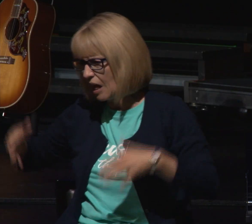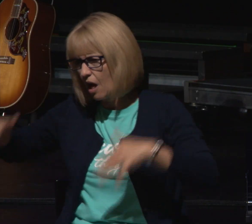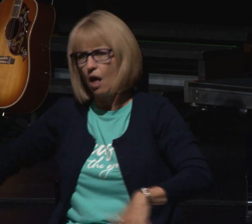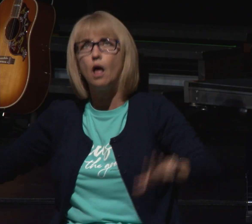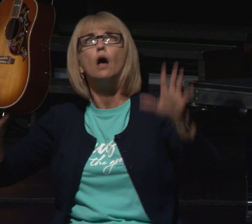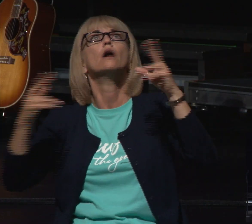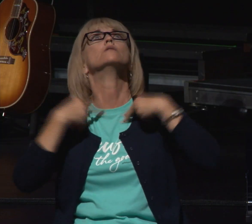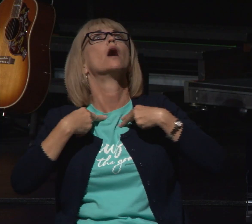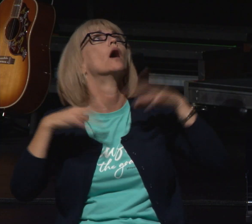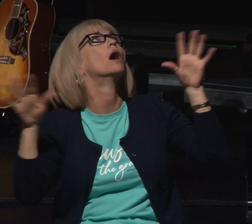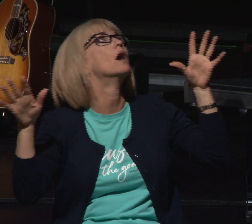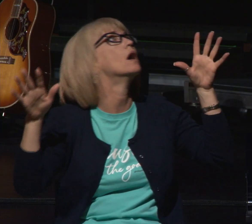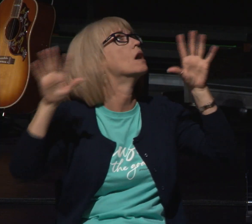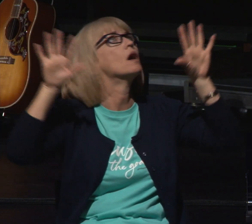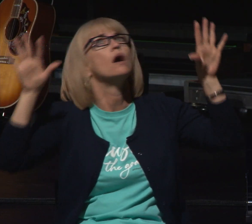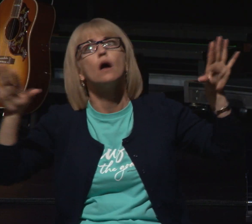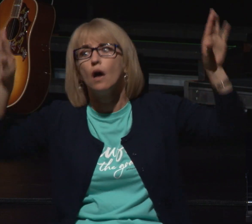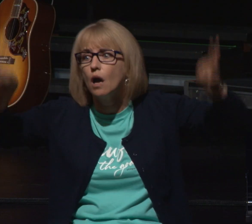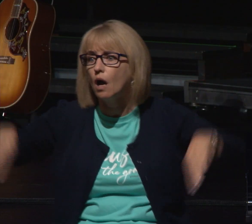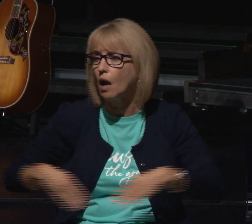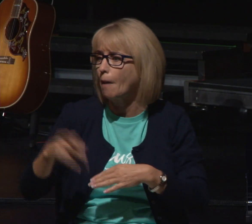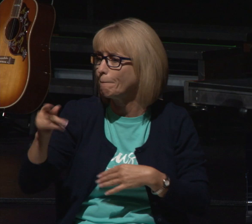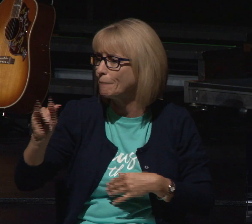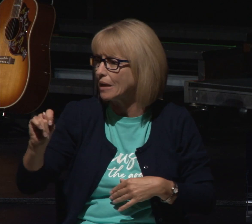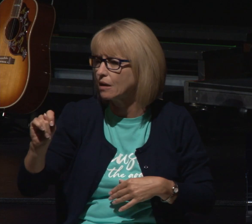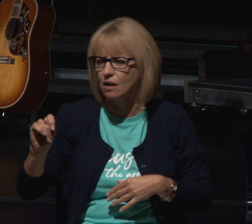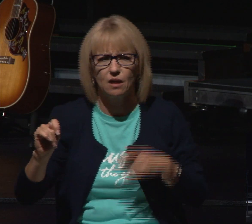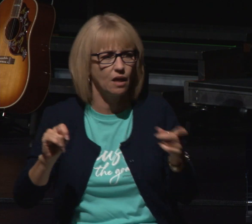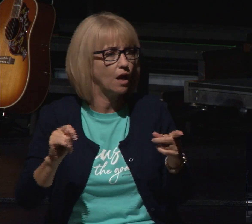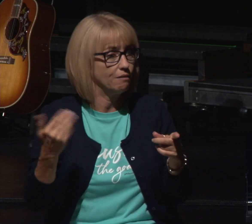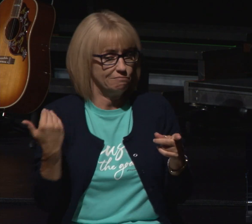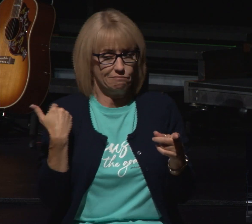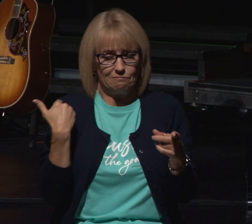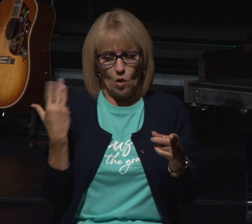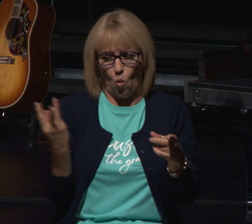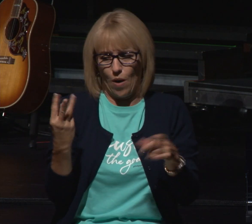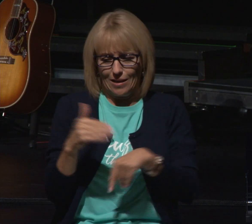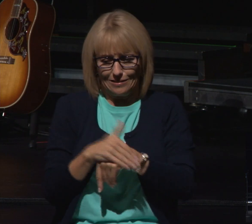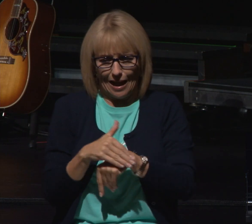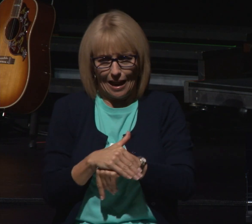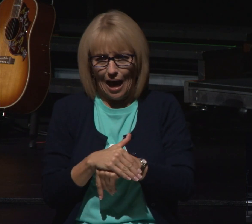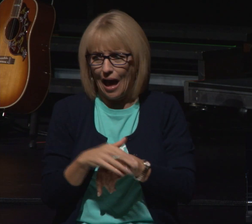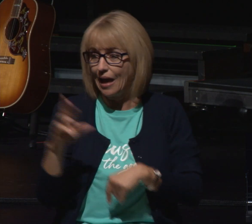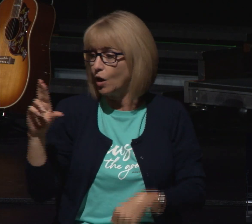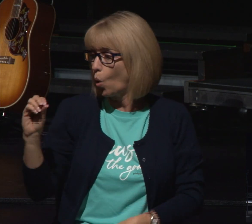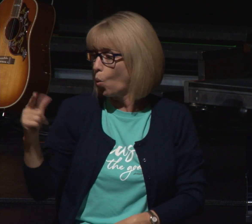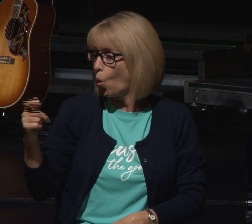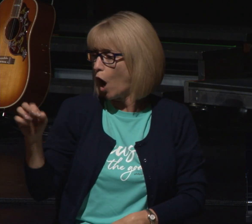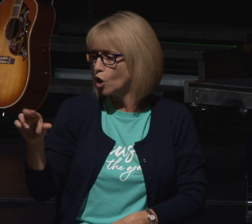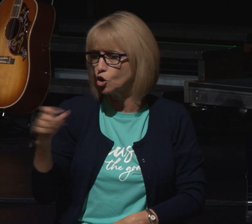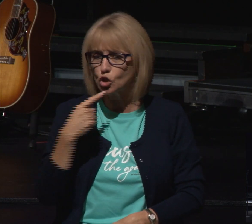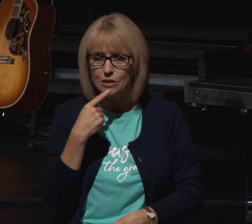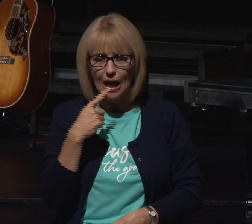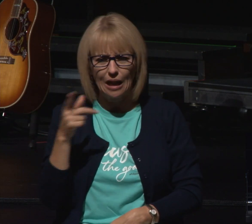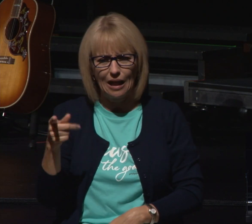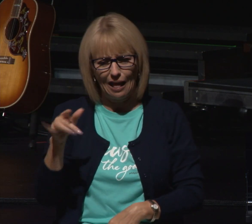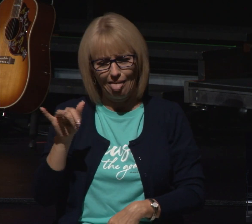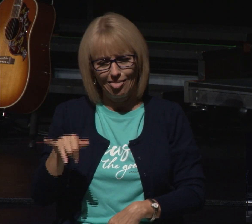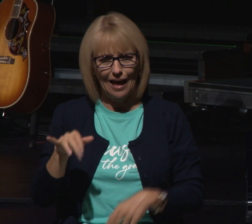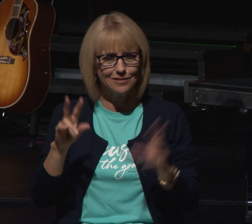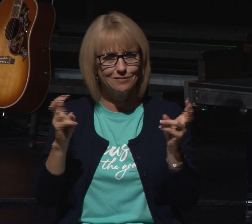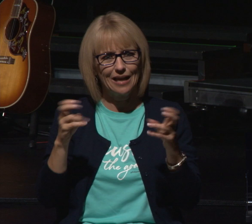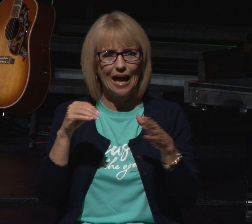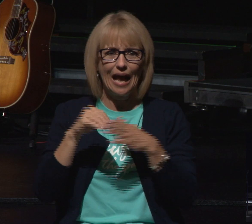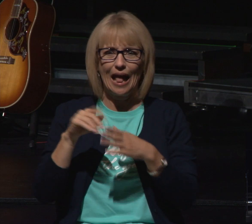wednesday night when we were getting the kickoff for our our groups roger said refer to this as this is truly being in the